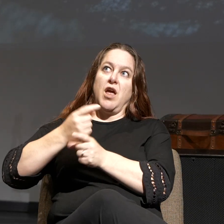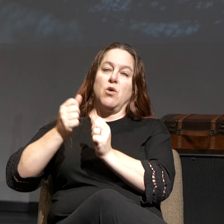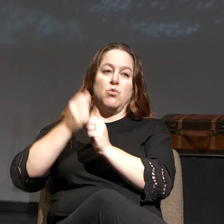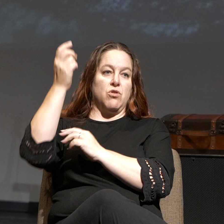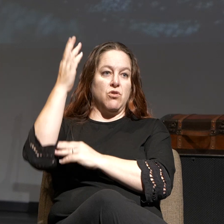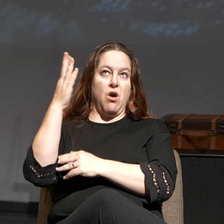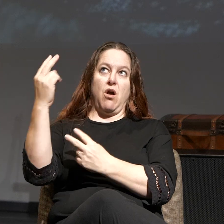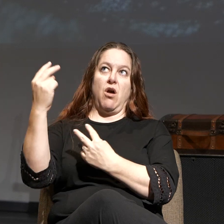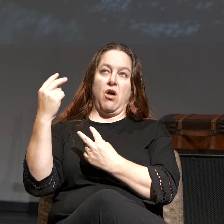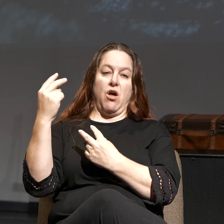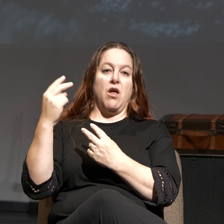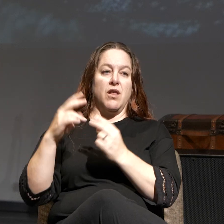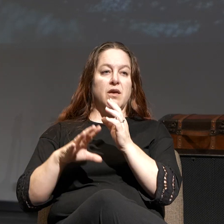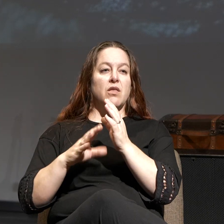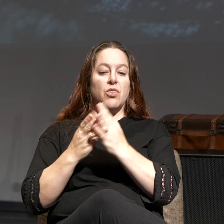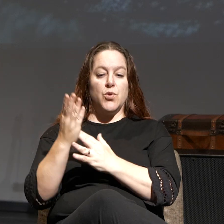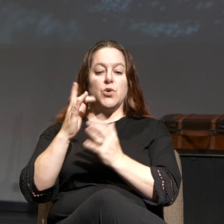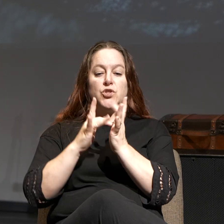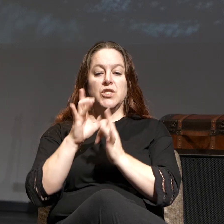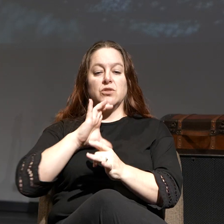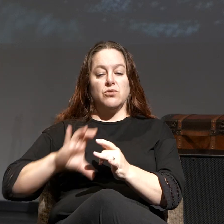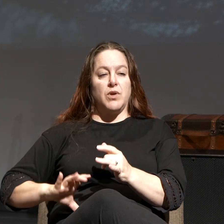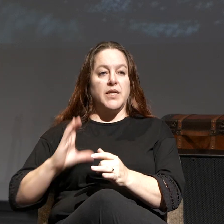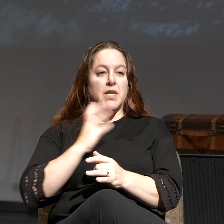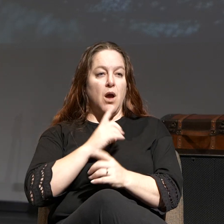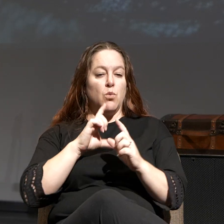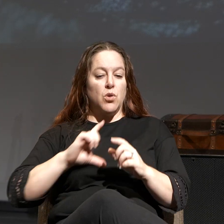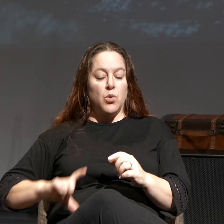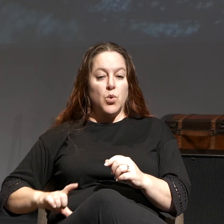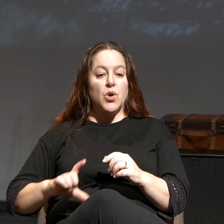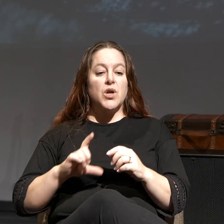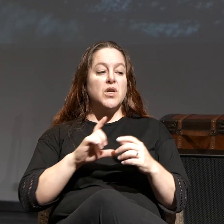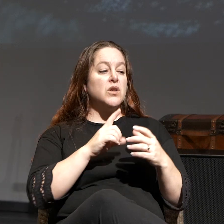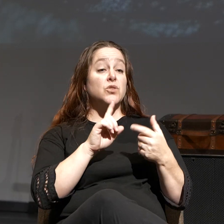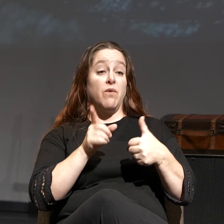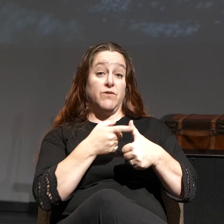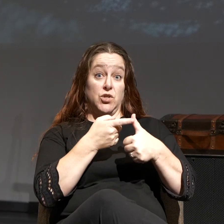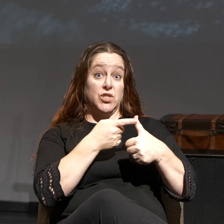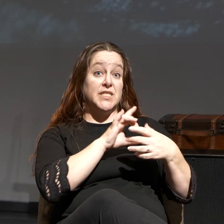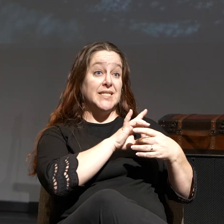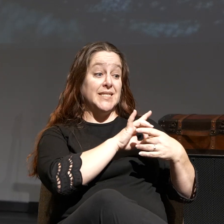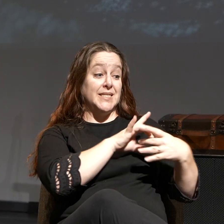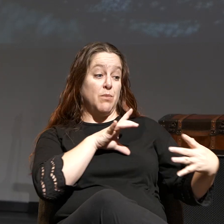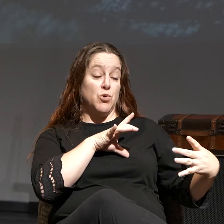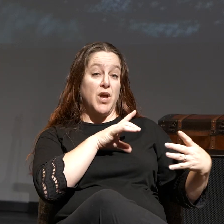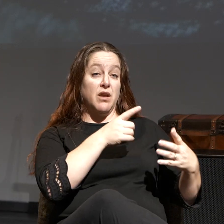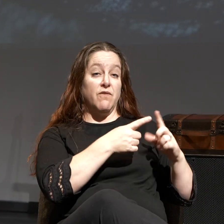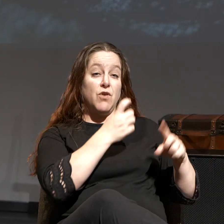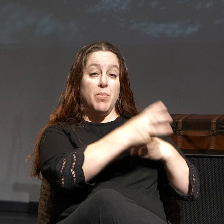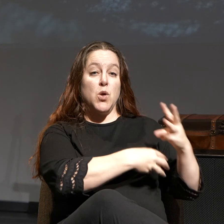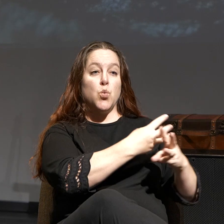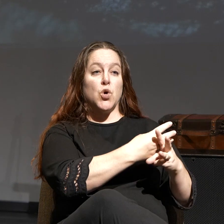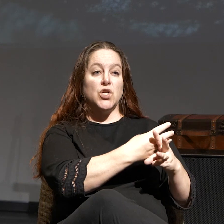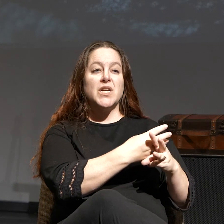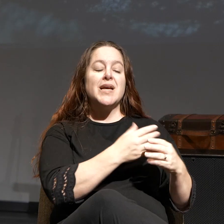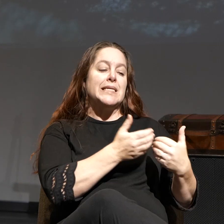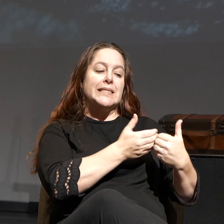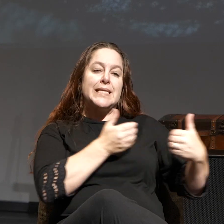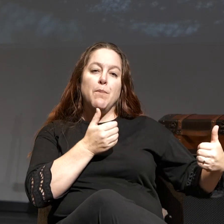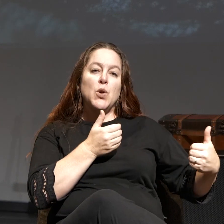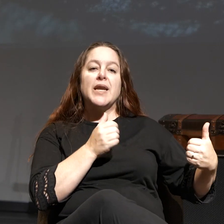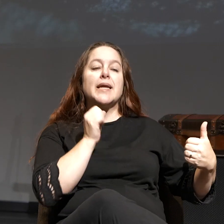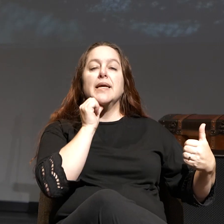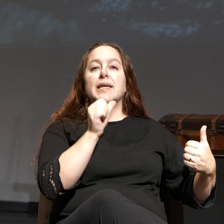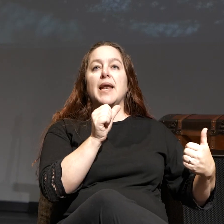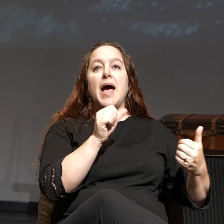in God through Jesus Christ our Lord. So here's the first one, separated from the world. And I'm not saying… when I say separated here, I'm not